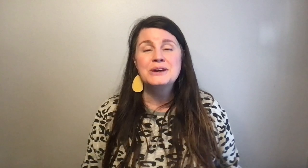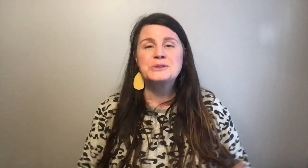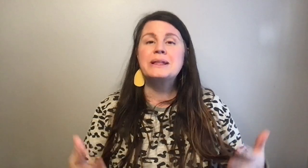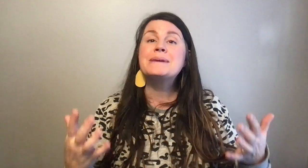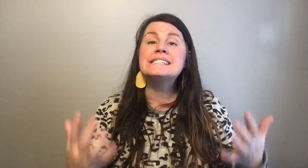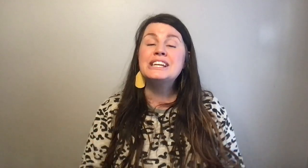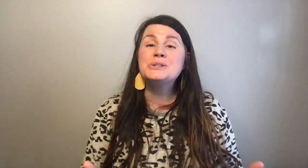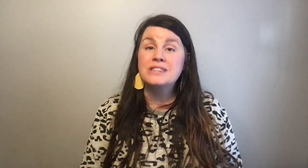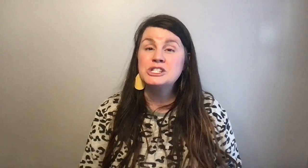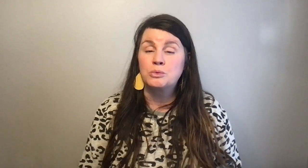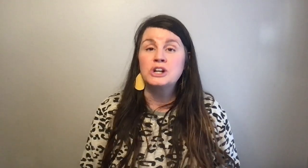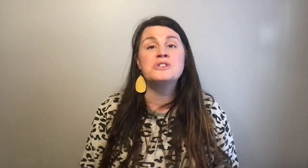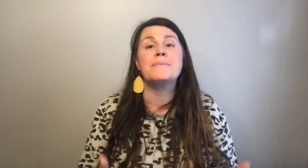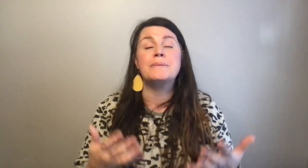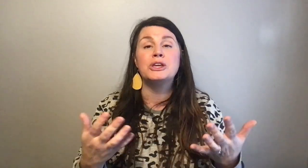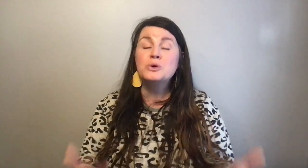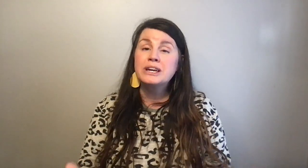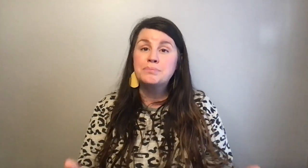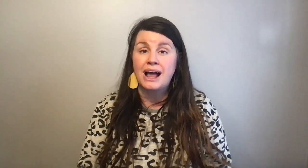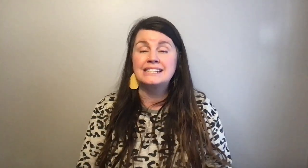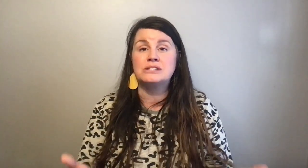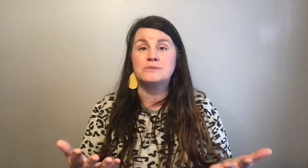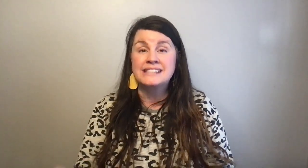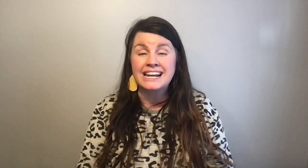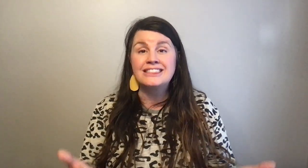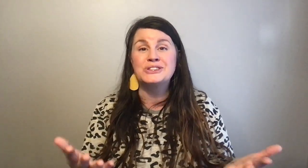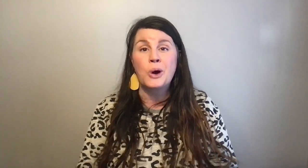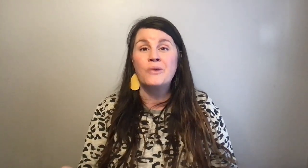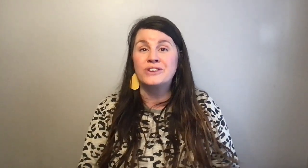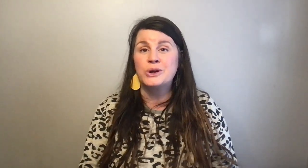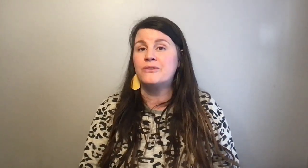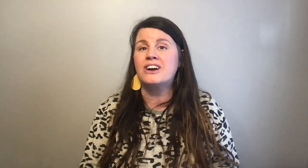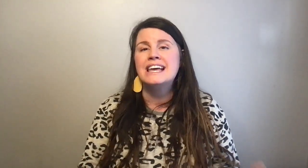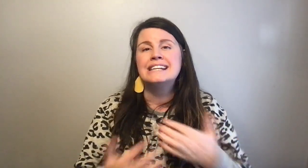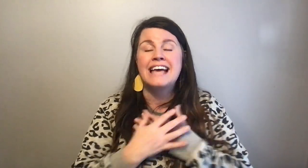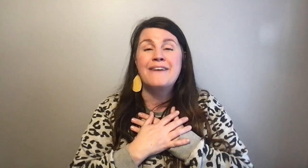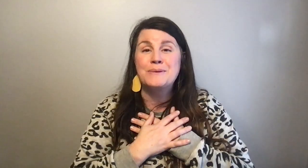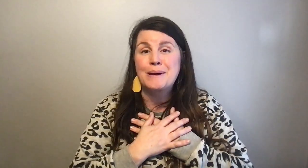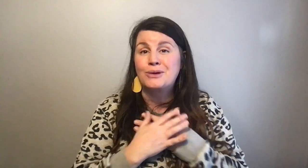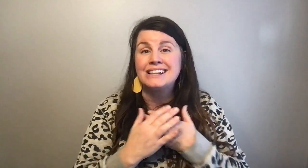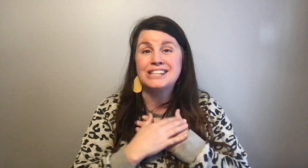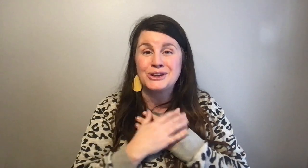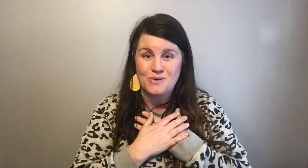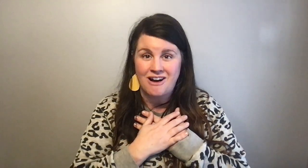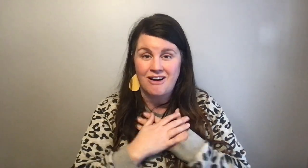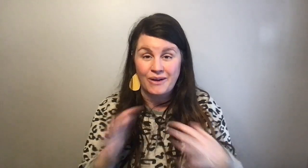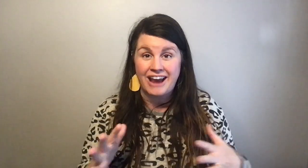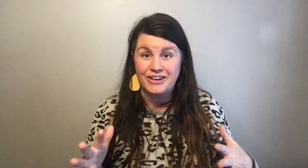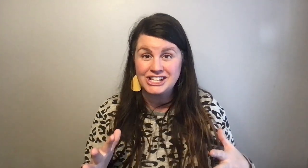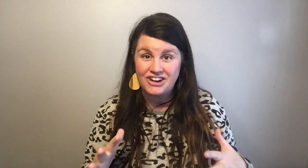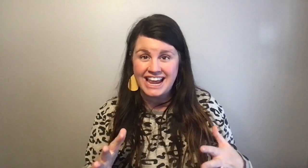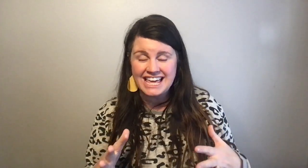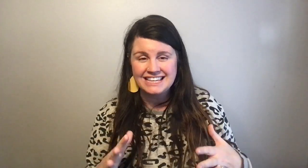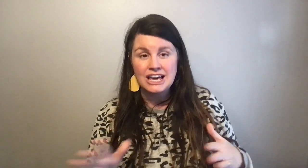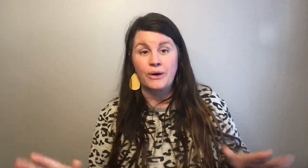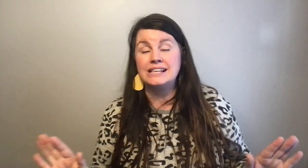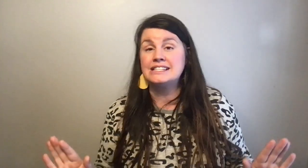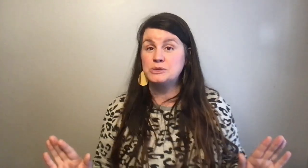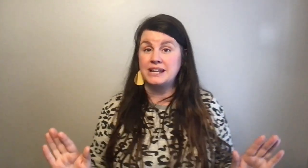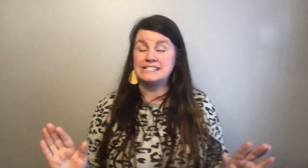So let me teach you these words so that maybe you could practice reciting these over and over to have them memorized in your heart. Okay, you guys ready? Okay, this is what it